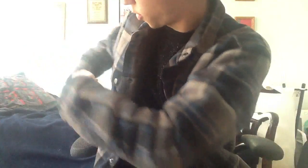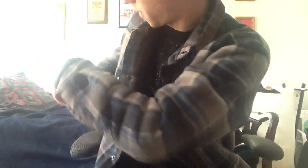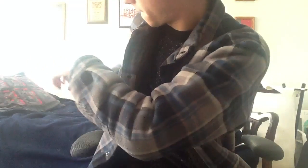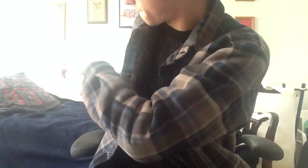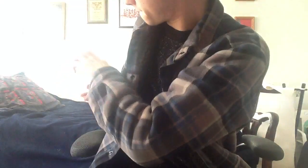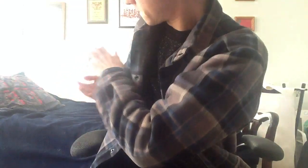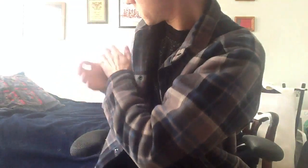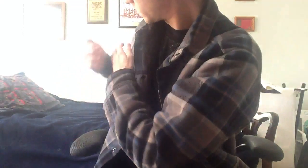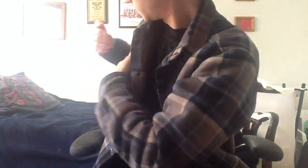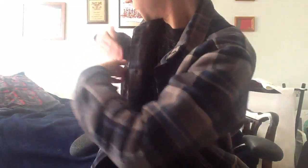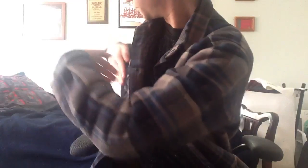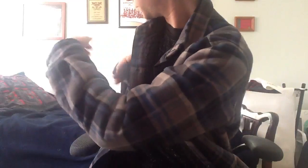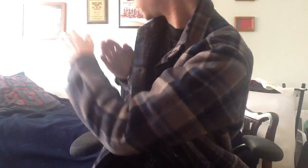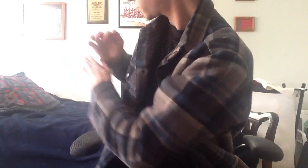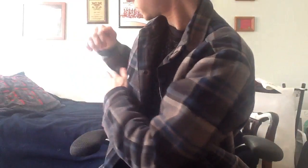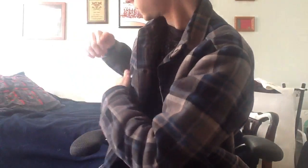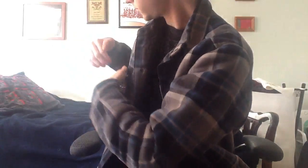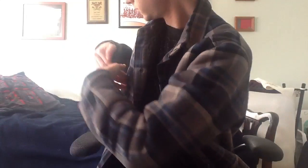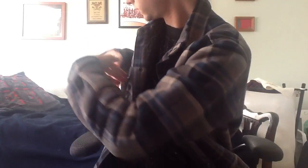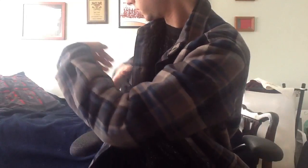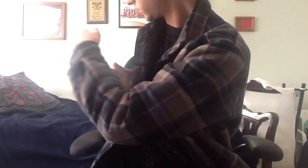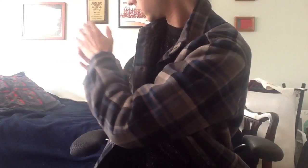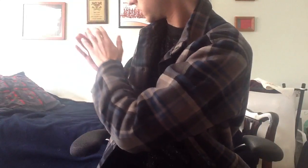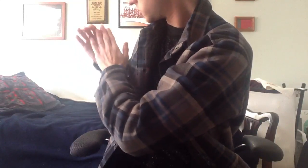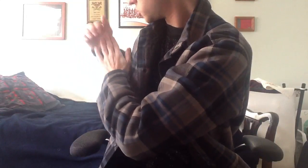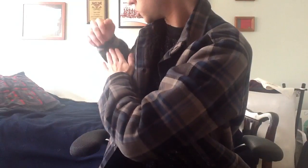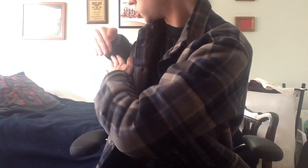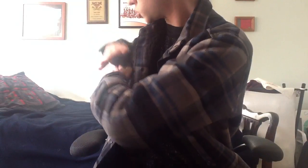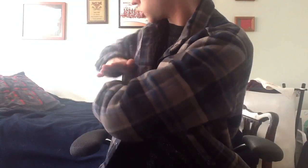Middle finger to my haters, motherfucker, why you hitting? I'm gone